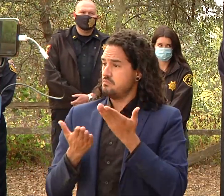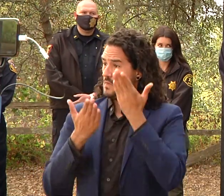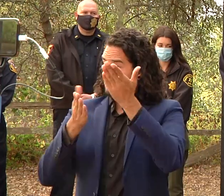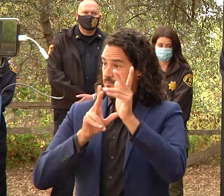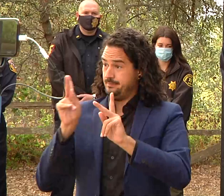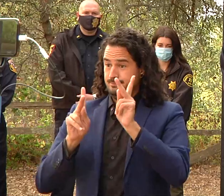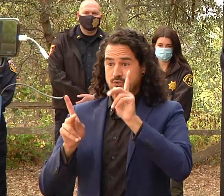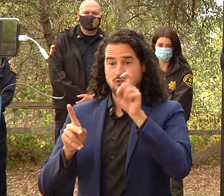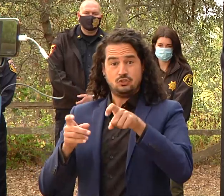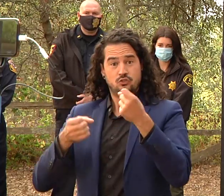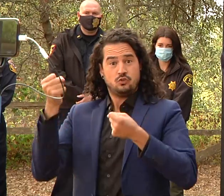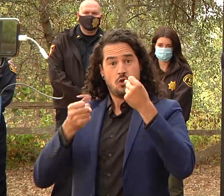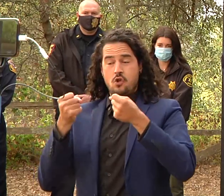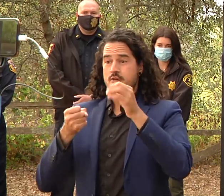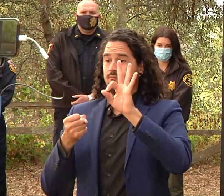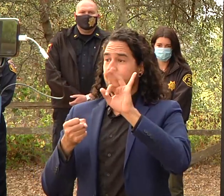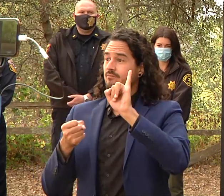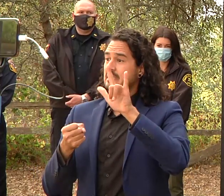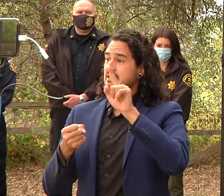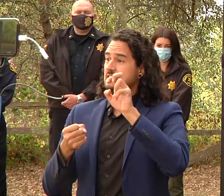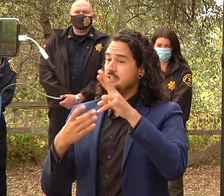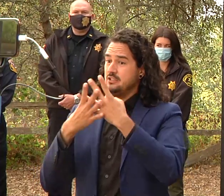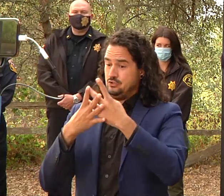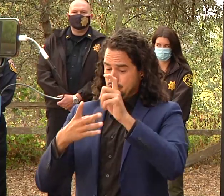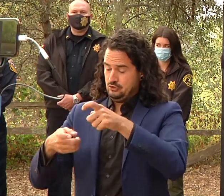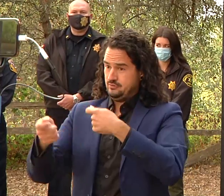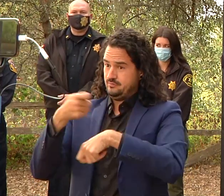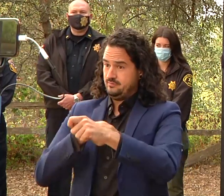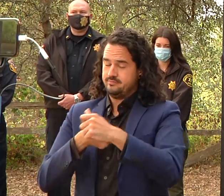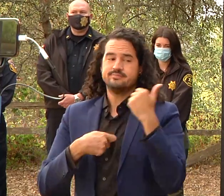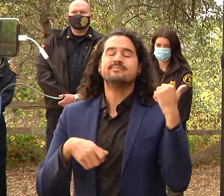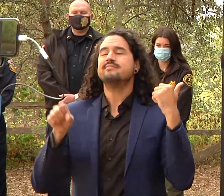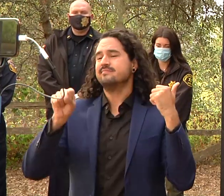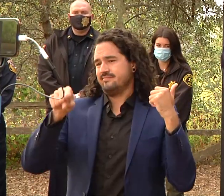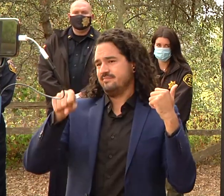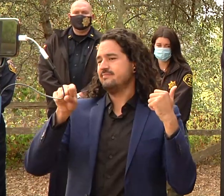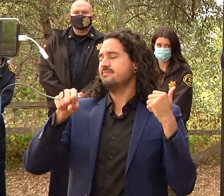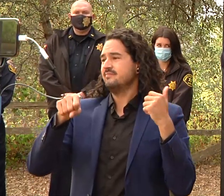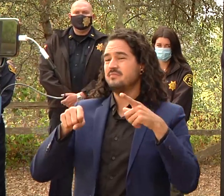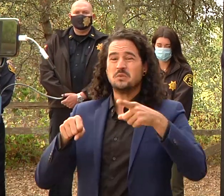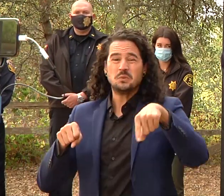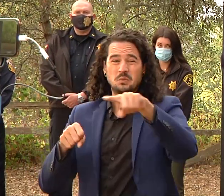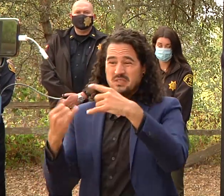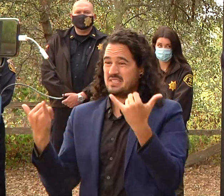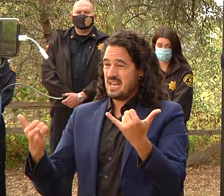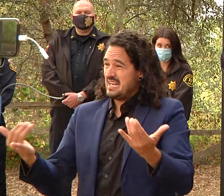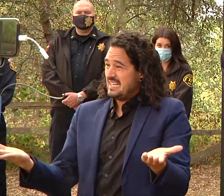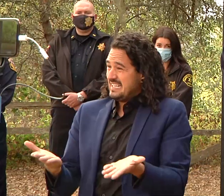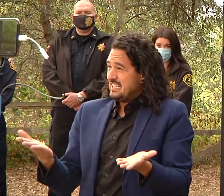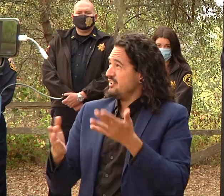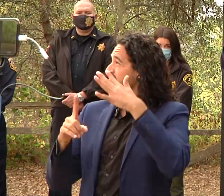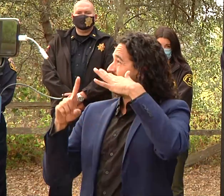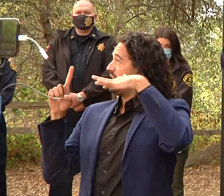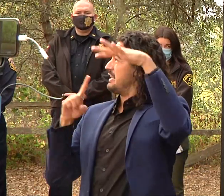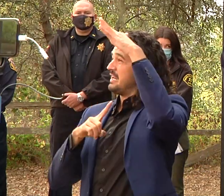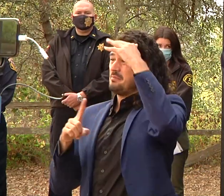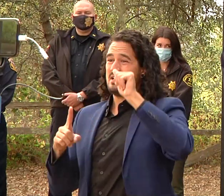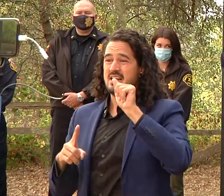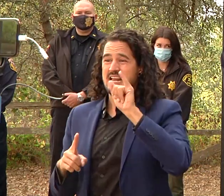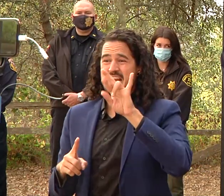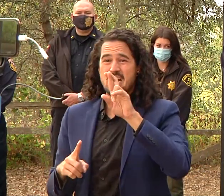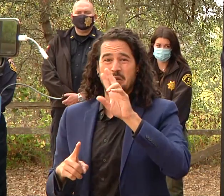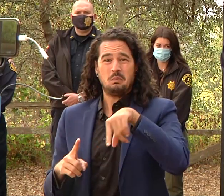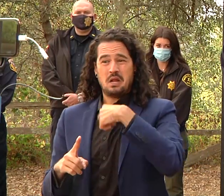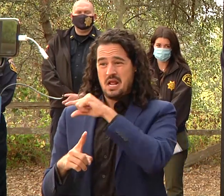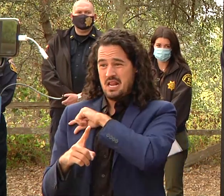uh yeah i think that uh what what you've experienced is the environment has been um filled with a lot of particulate matter